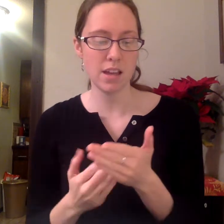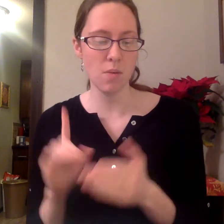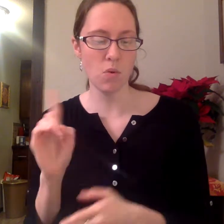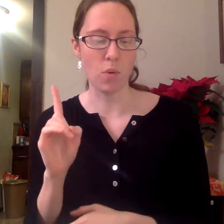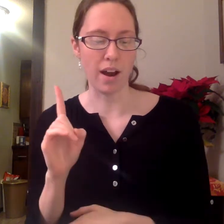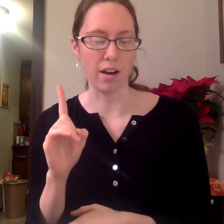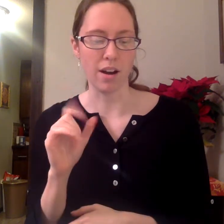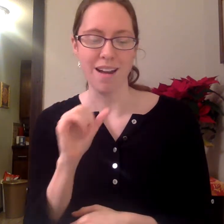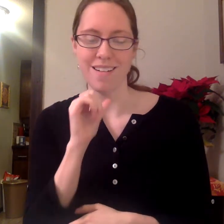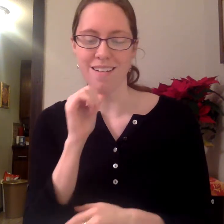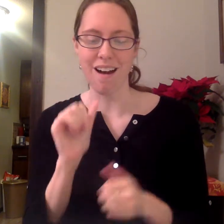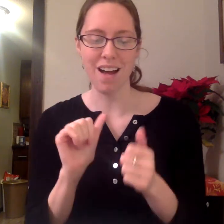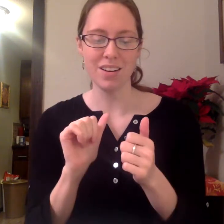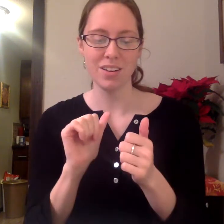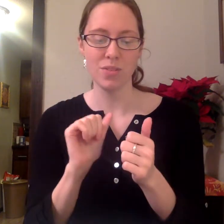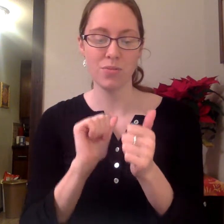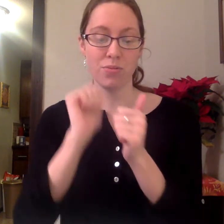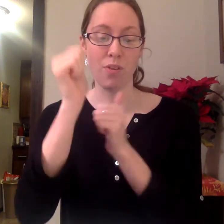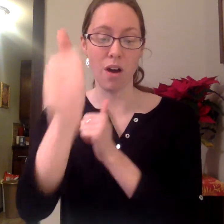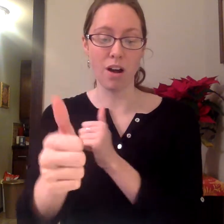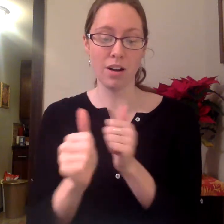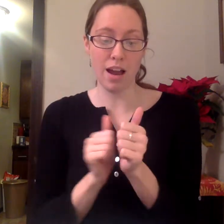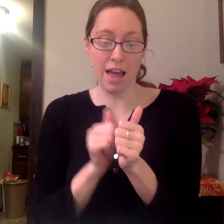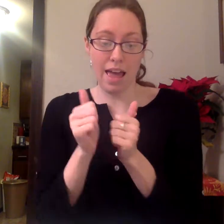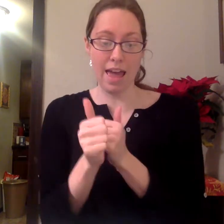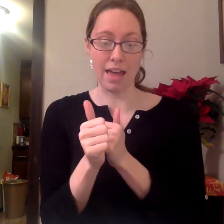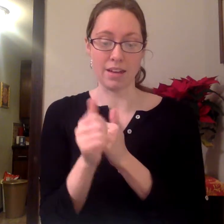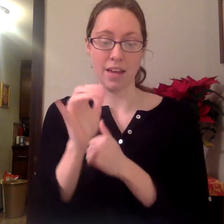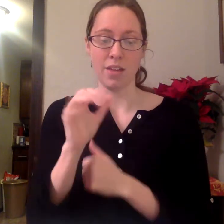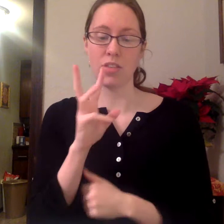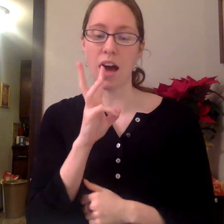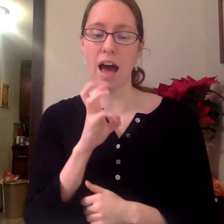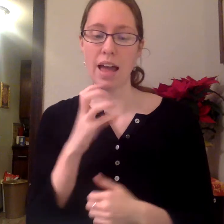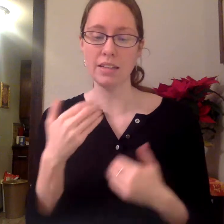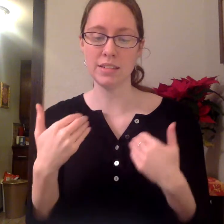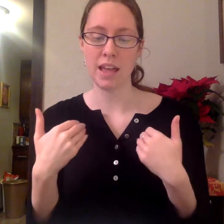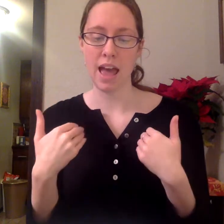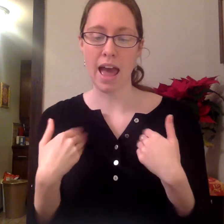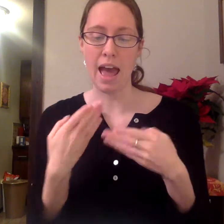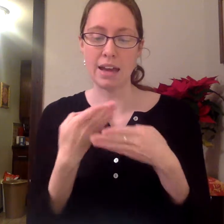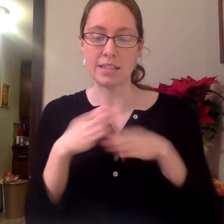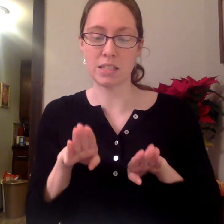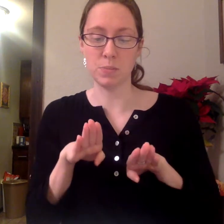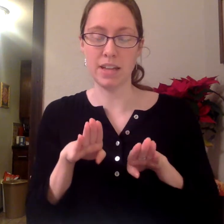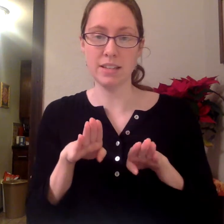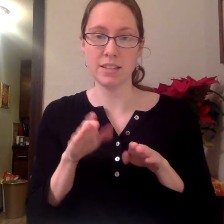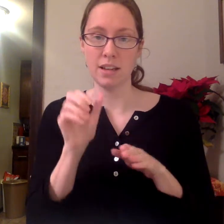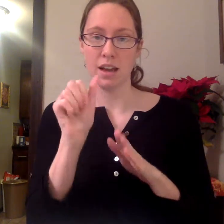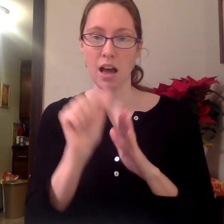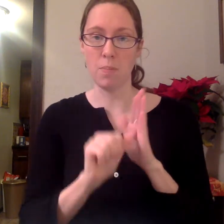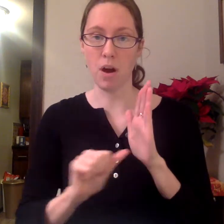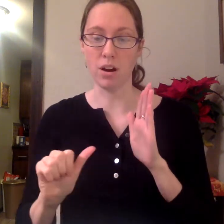Somewhere not far ahead, the ice had split apart.